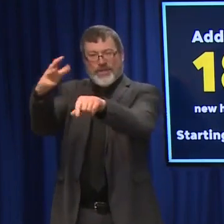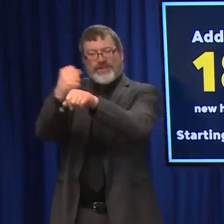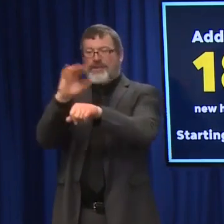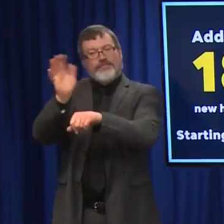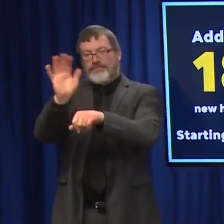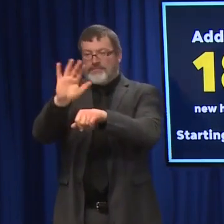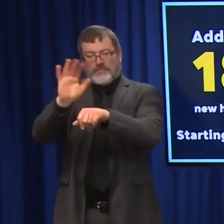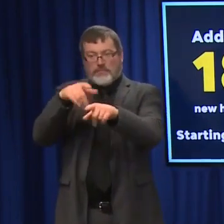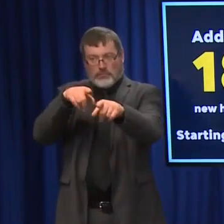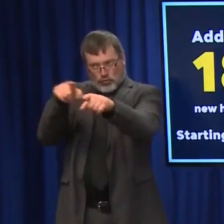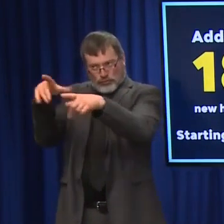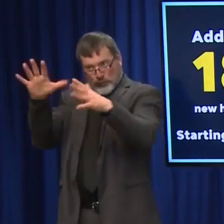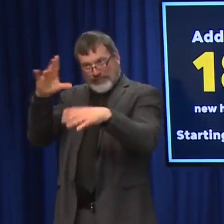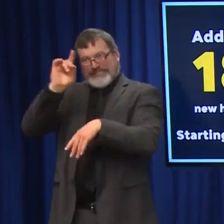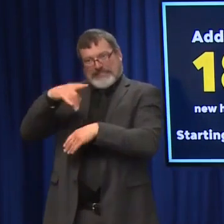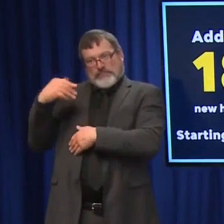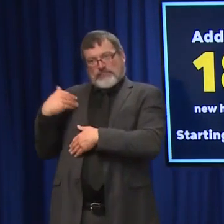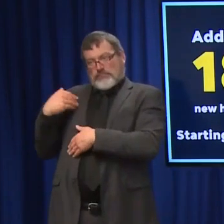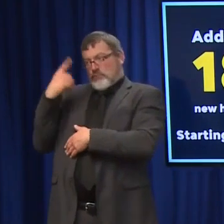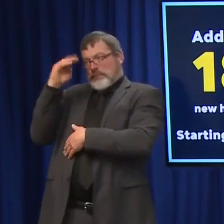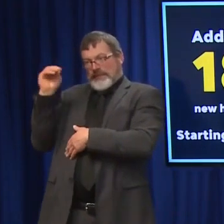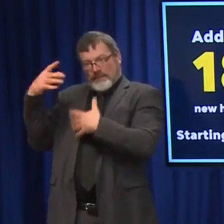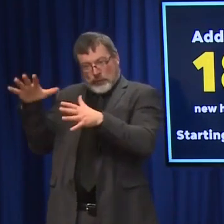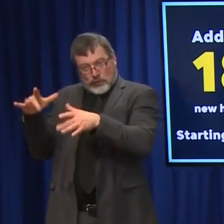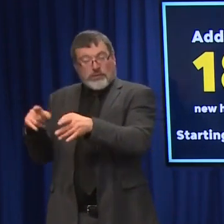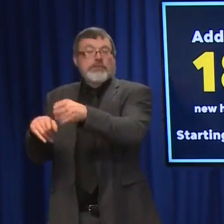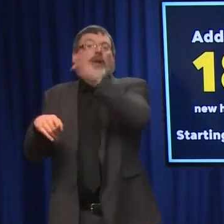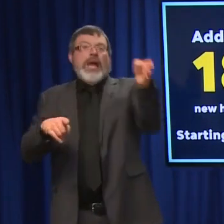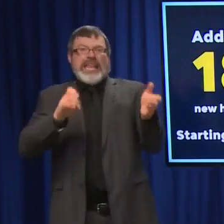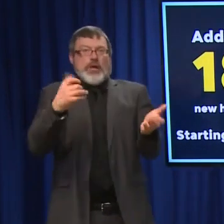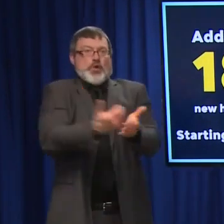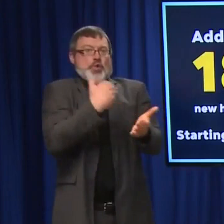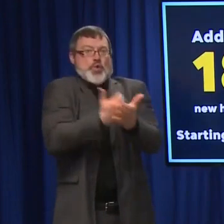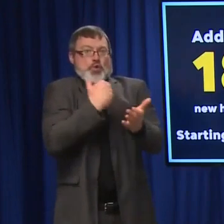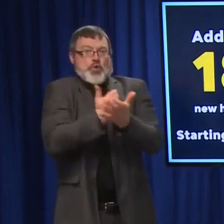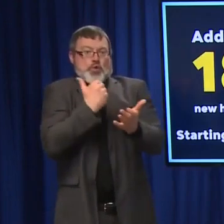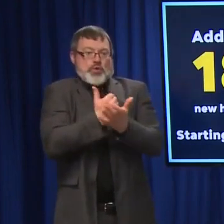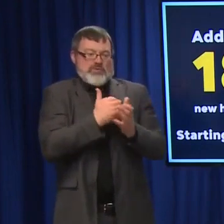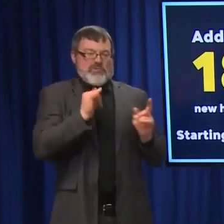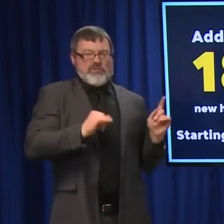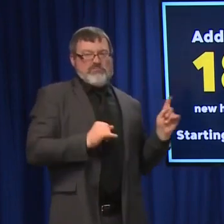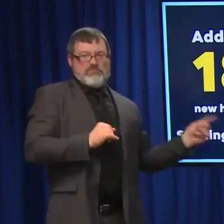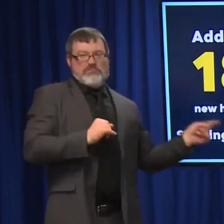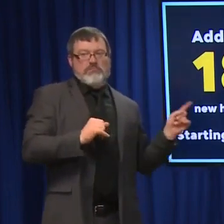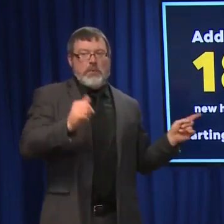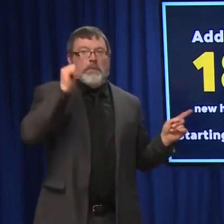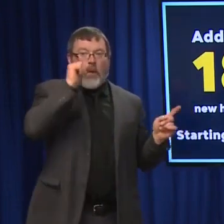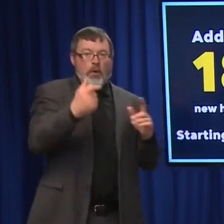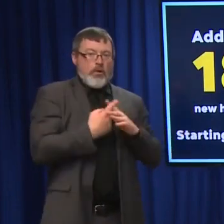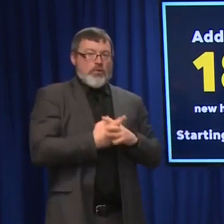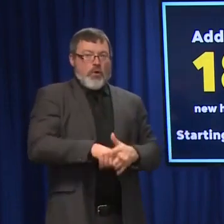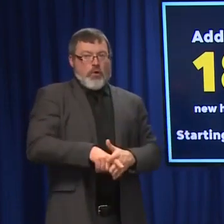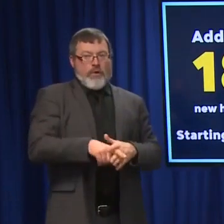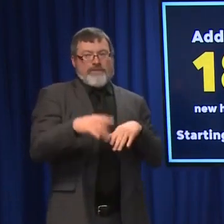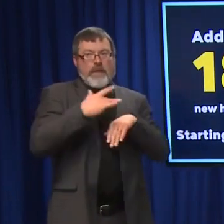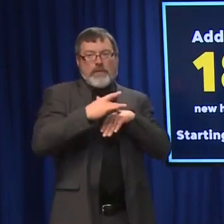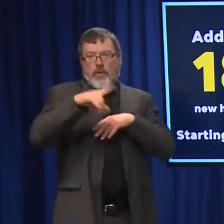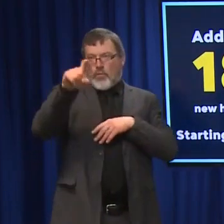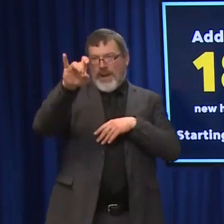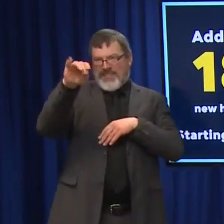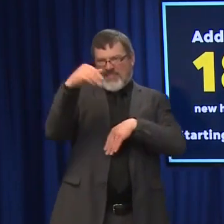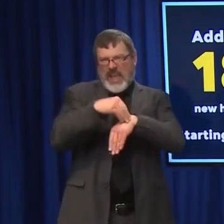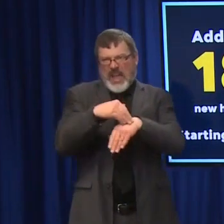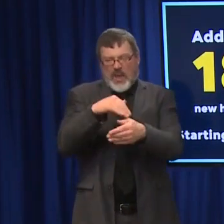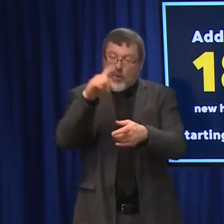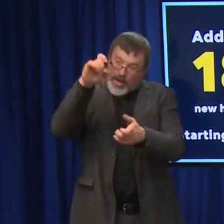participate in that program as possible. So, that will become available tomorrow. You just go on the nh.gov backslash COVID